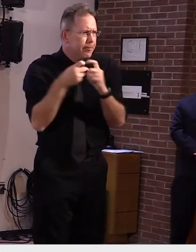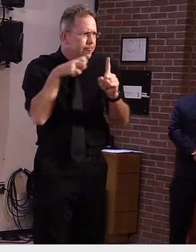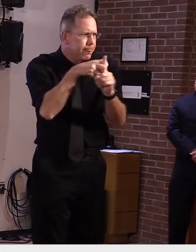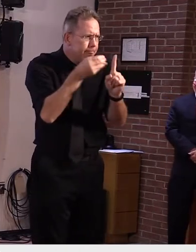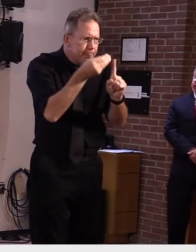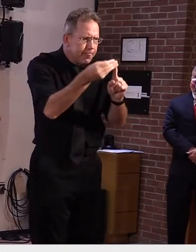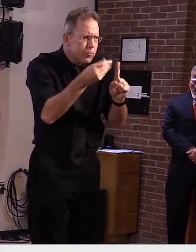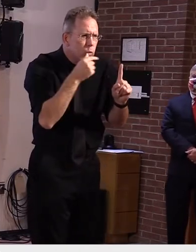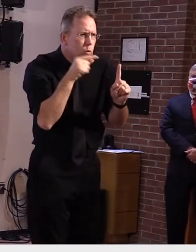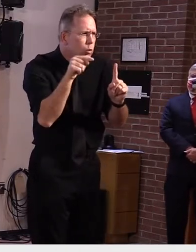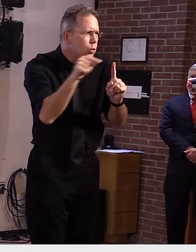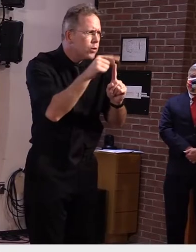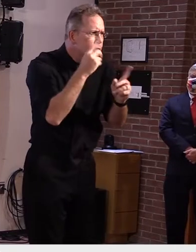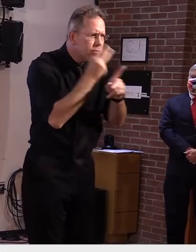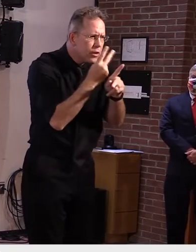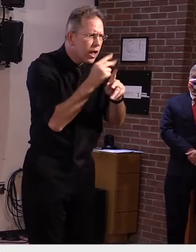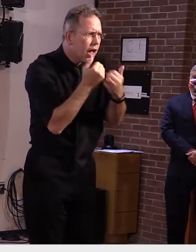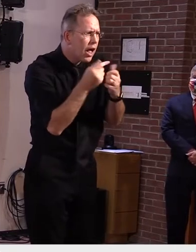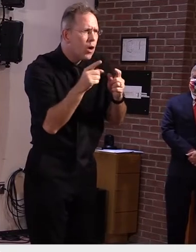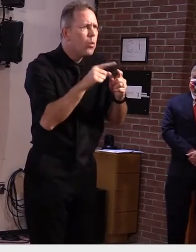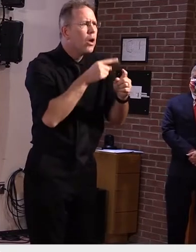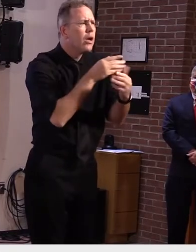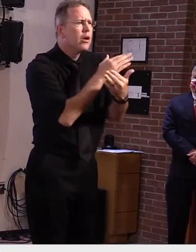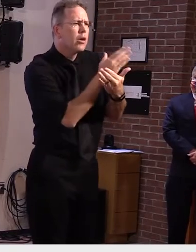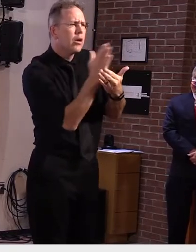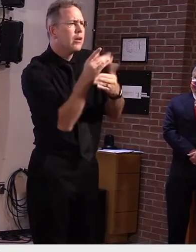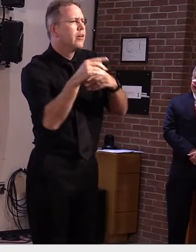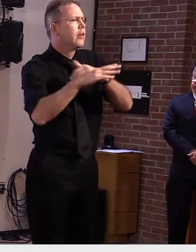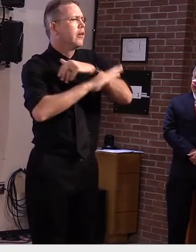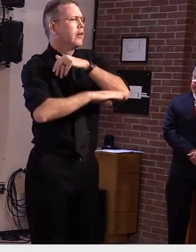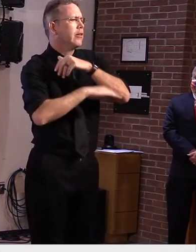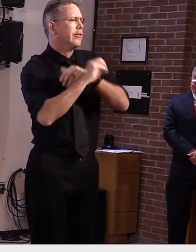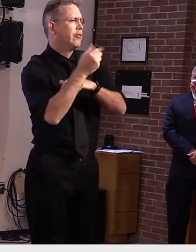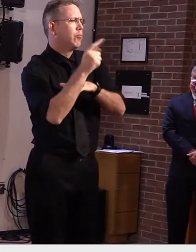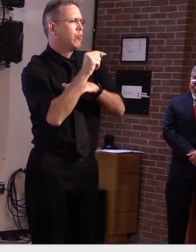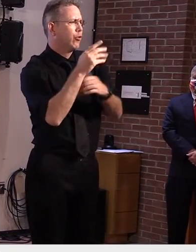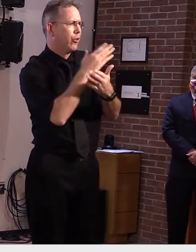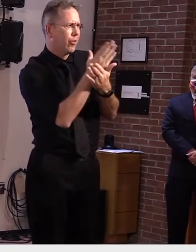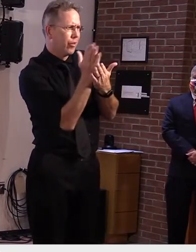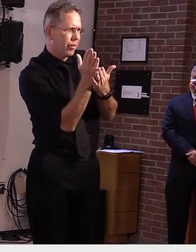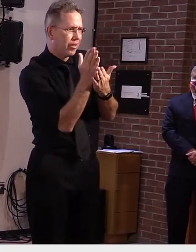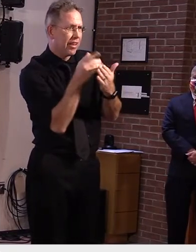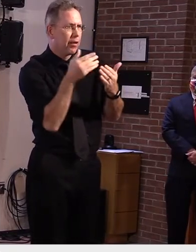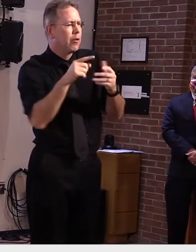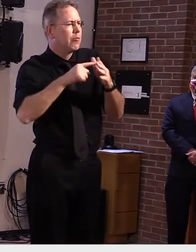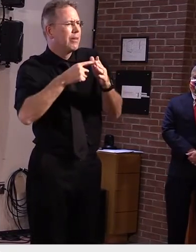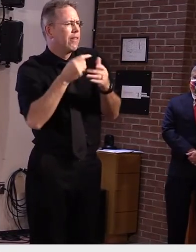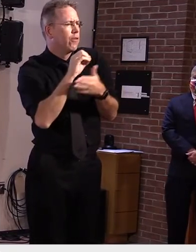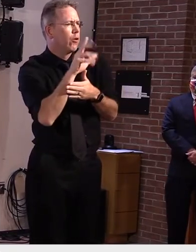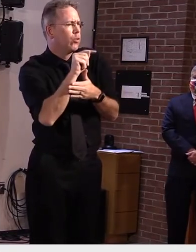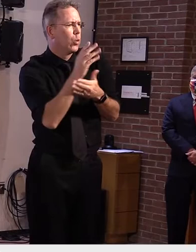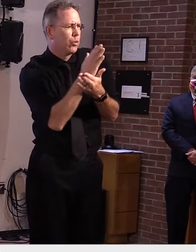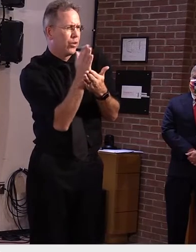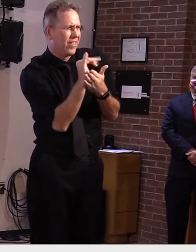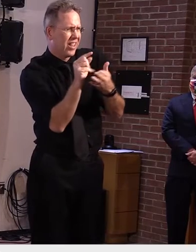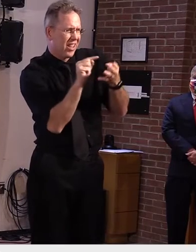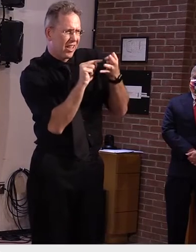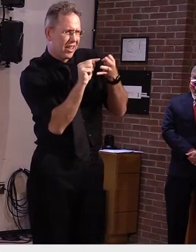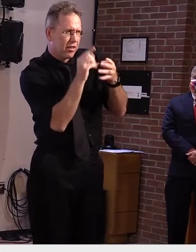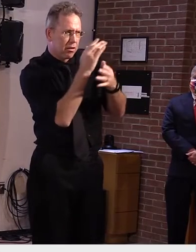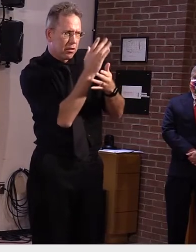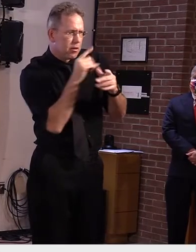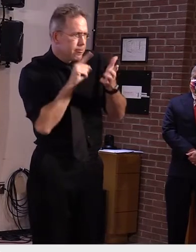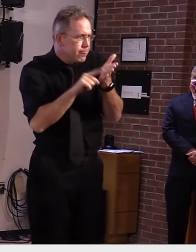the end of September and the very early days of October, resulting in subsequently identifying these